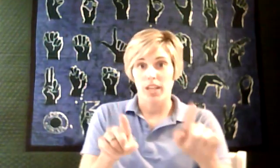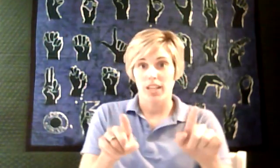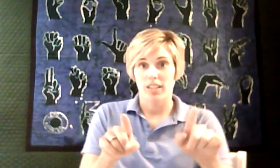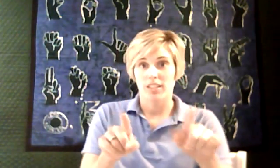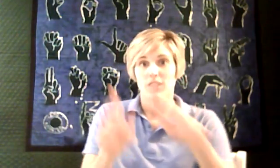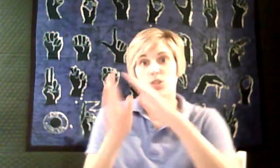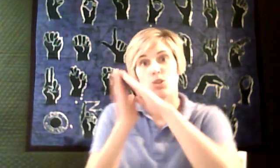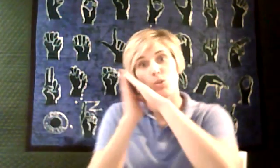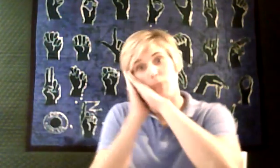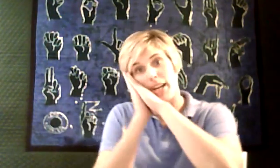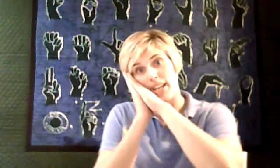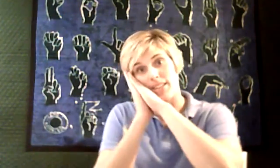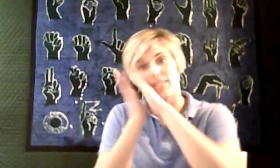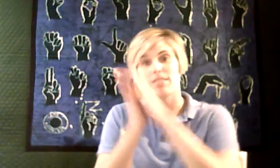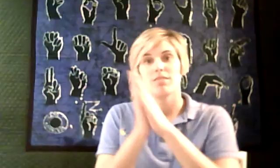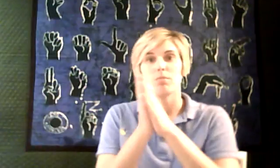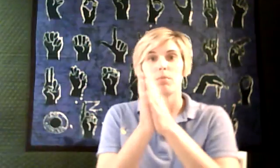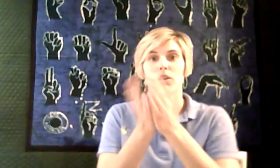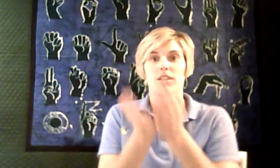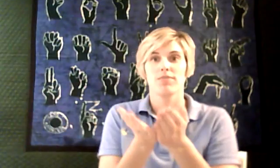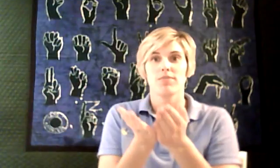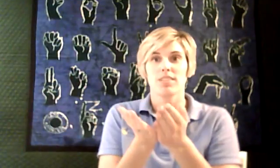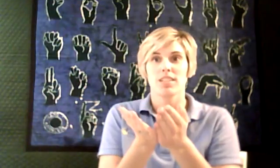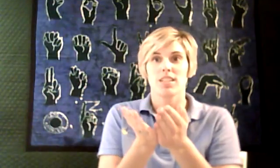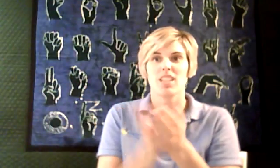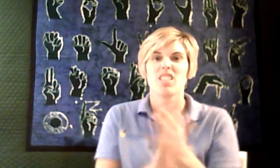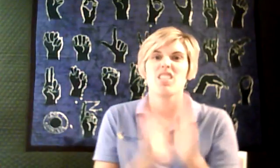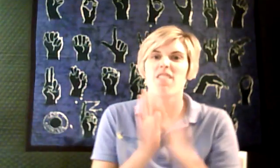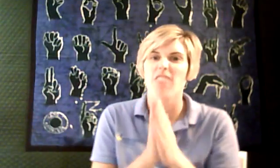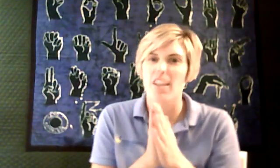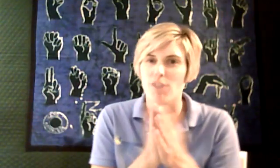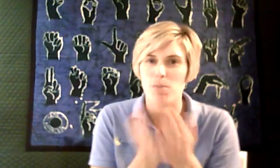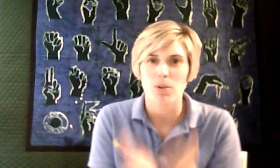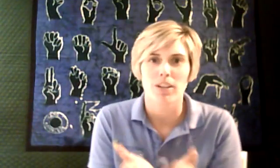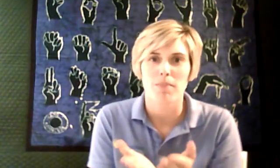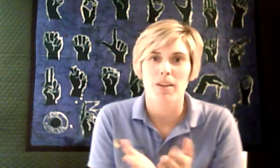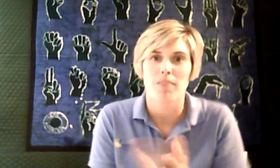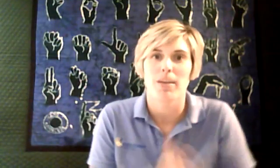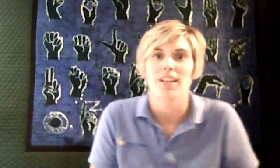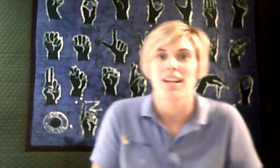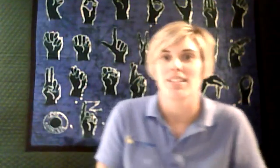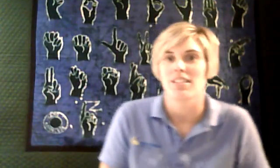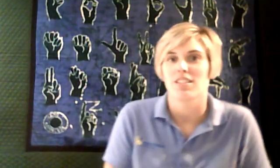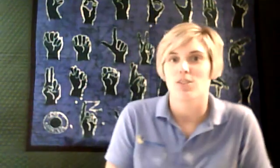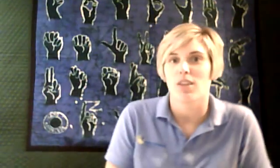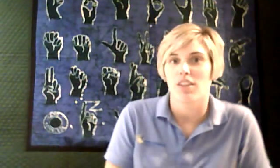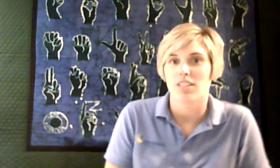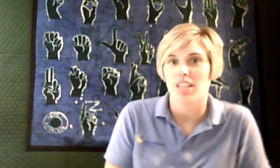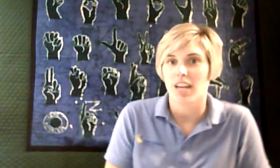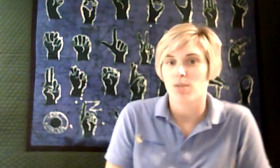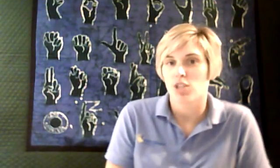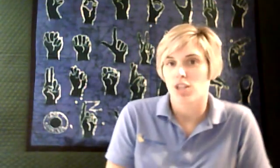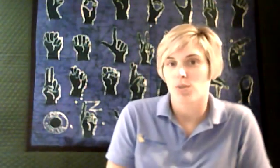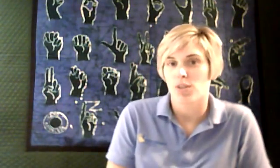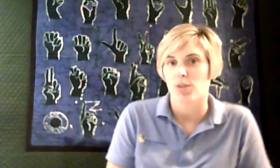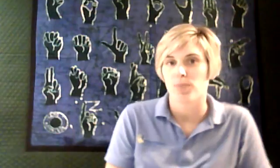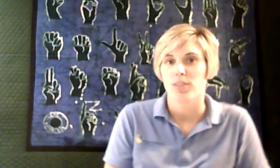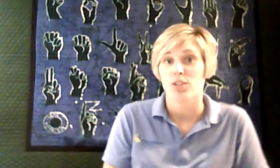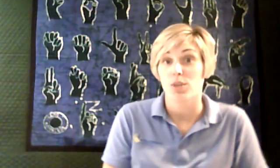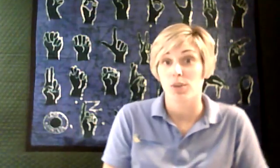to Bed Book. This is a favorite book in many of my classes, so I thought today I would share it with you. So here we